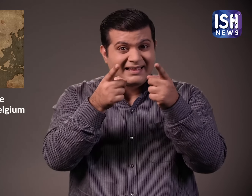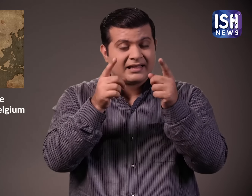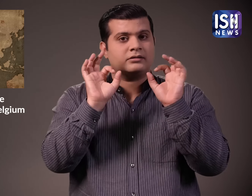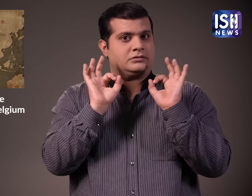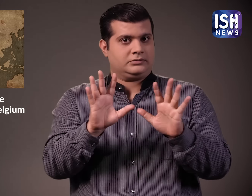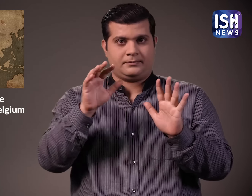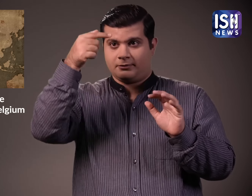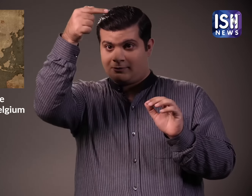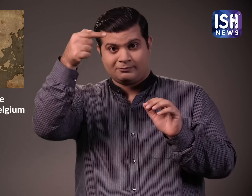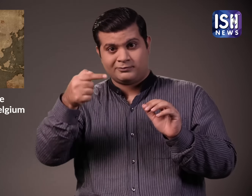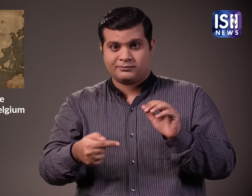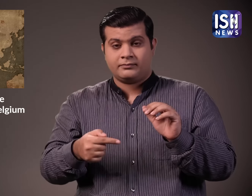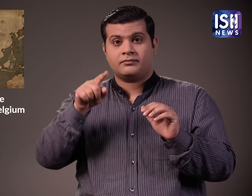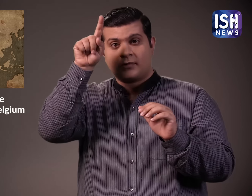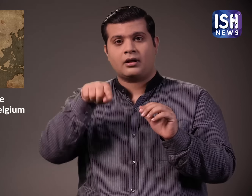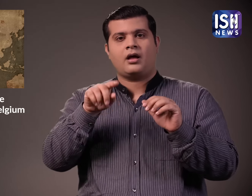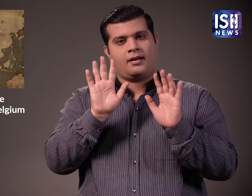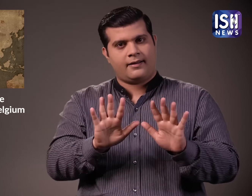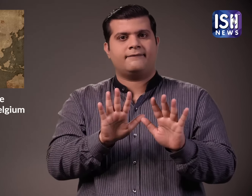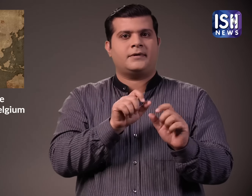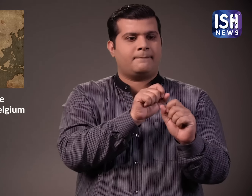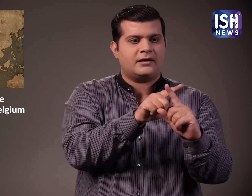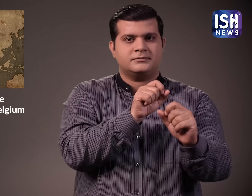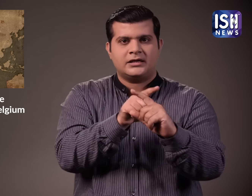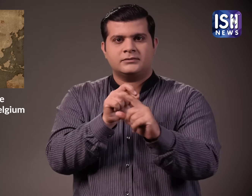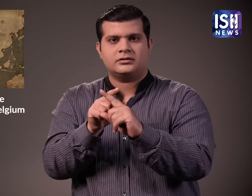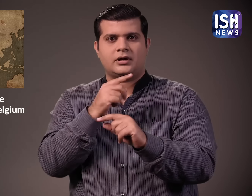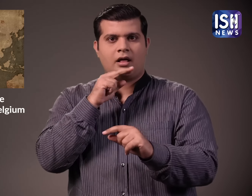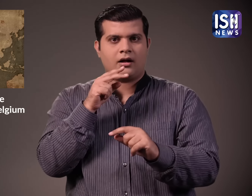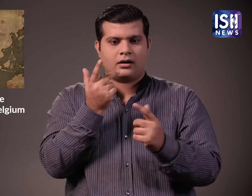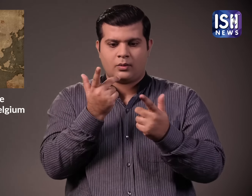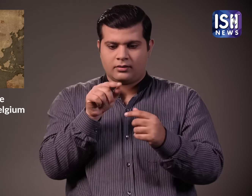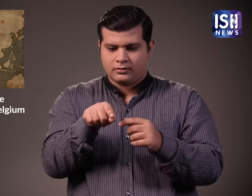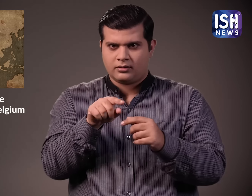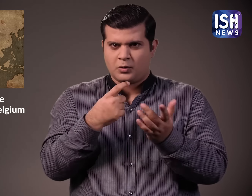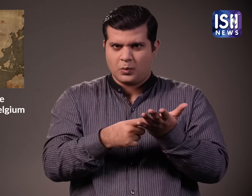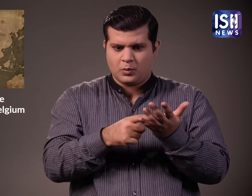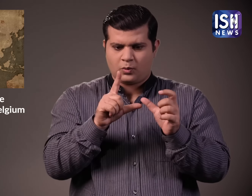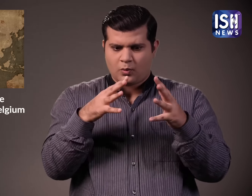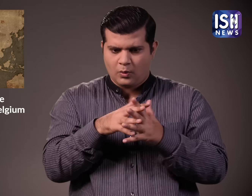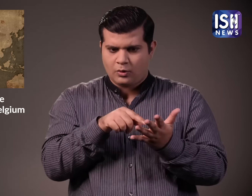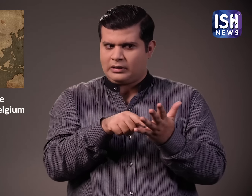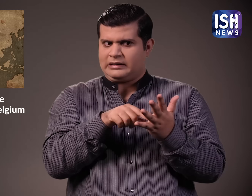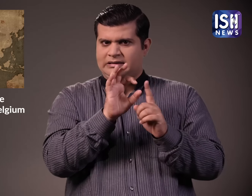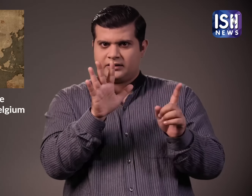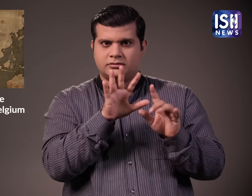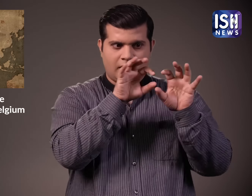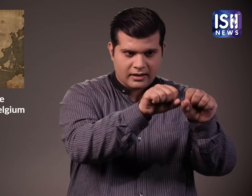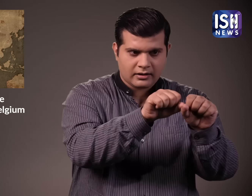Did you see that? So these are the different notices and each notice has its own colour and its own rules